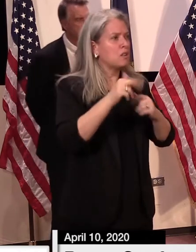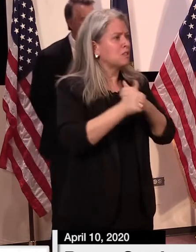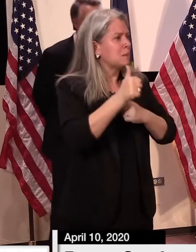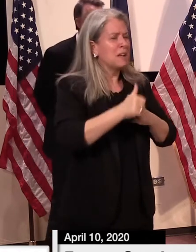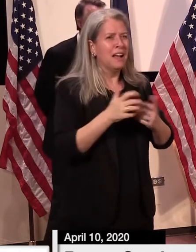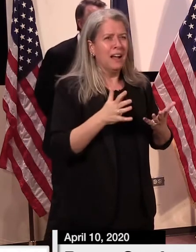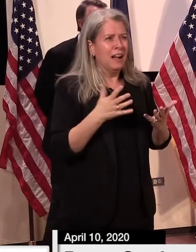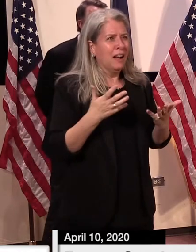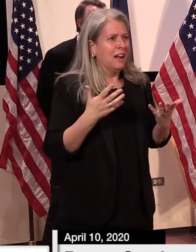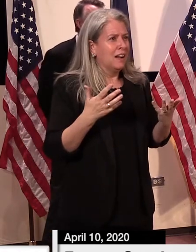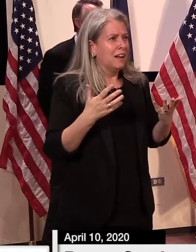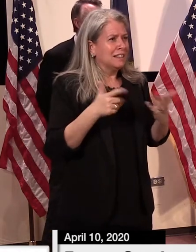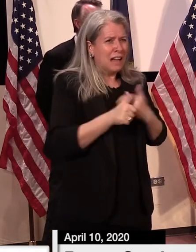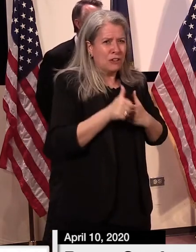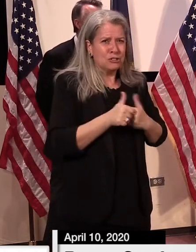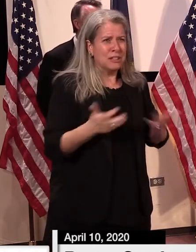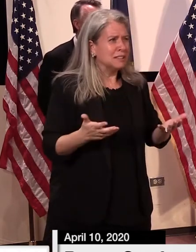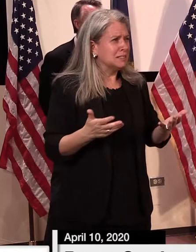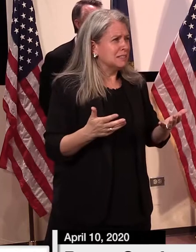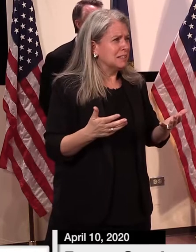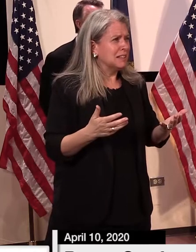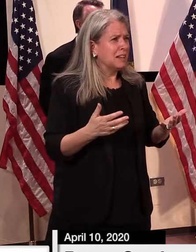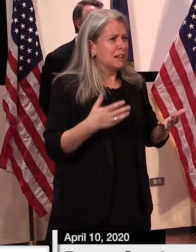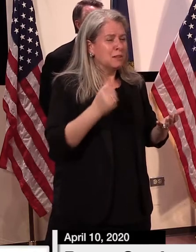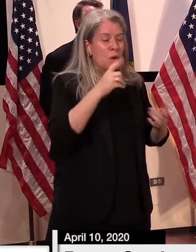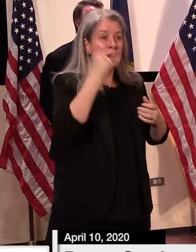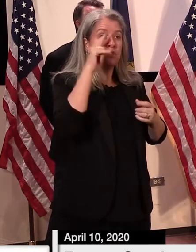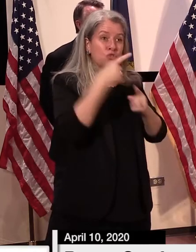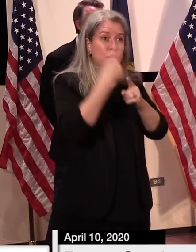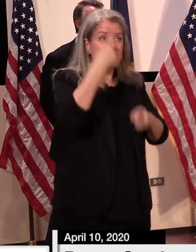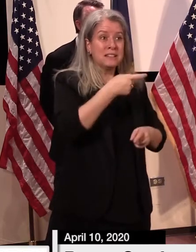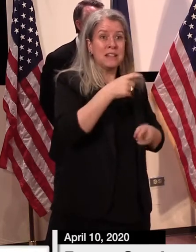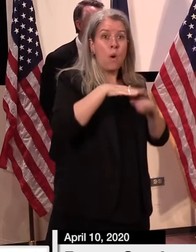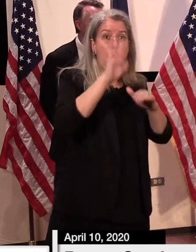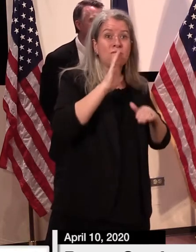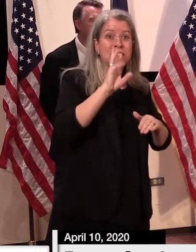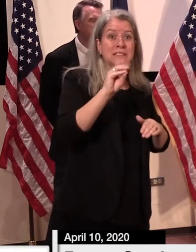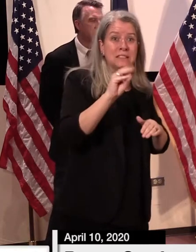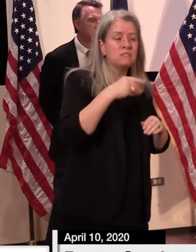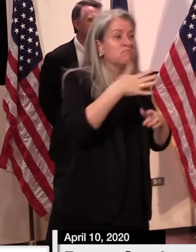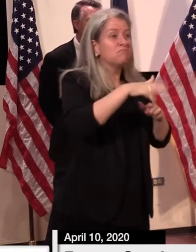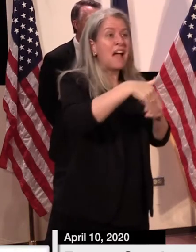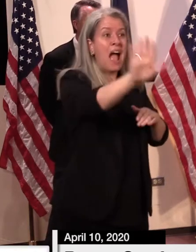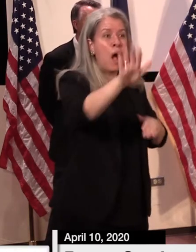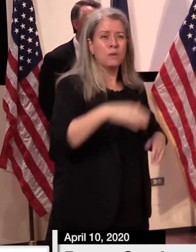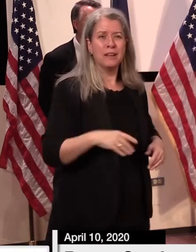These are people that are dangerous to our society. We're not going to release to these people.